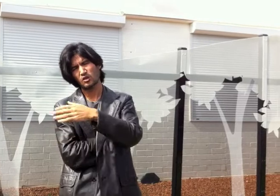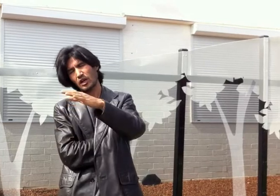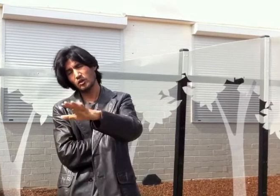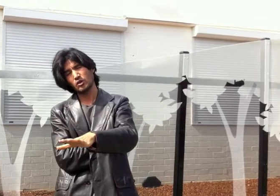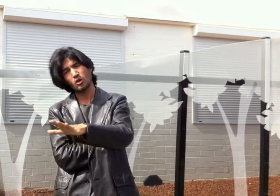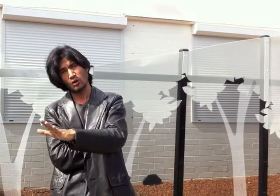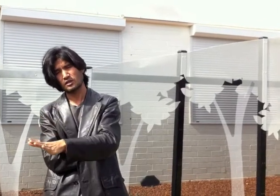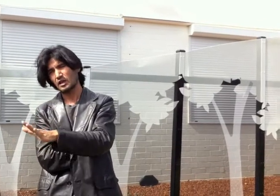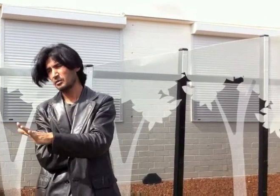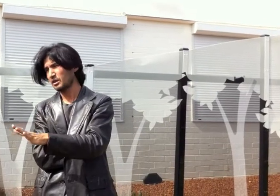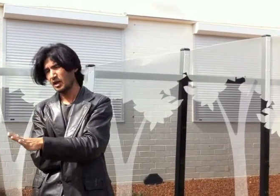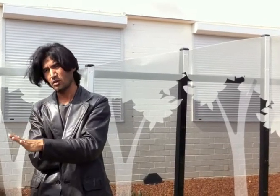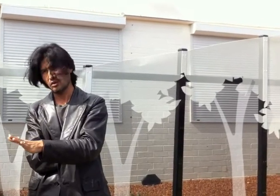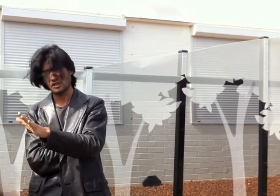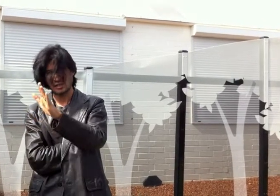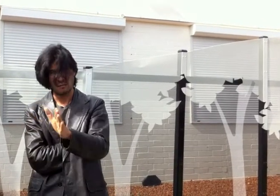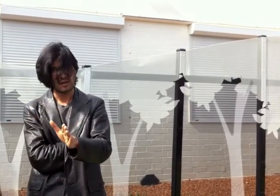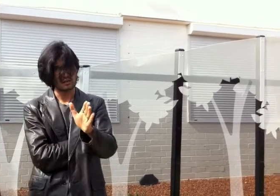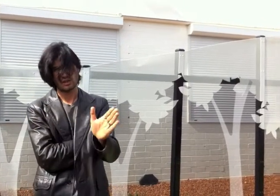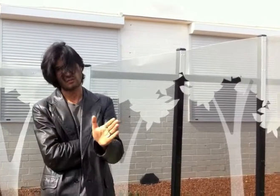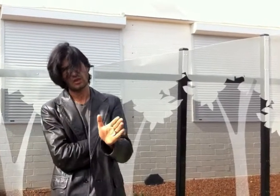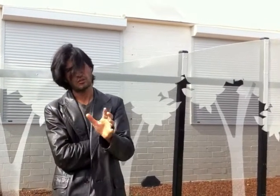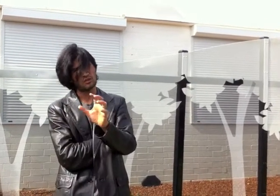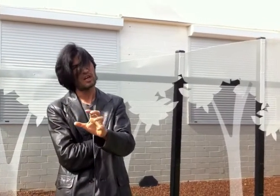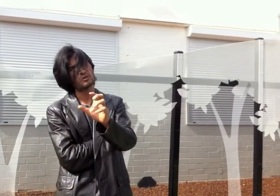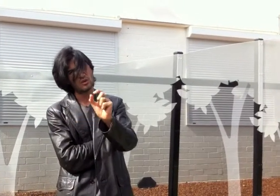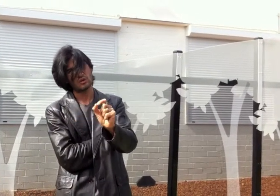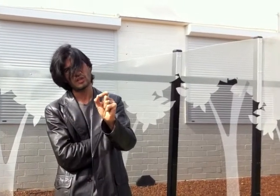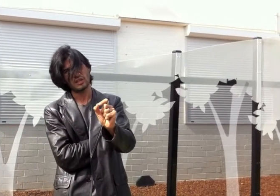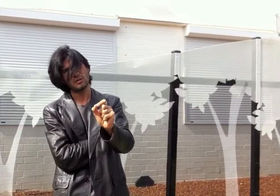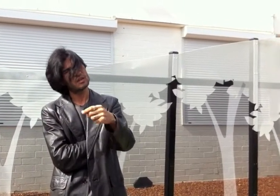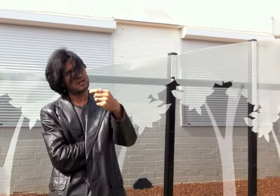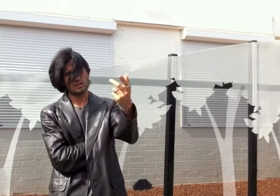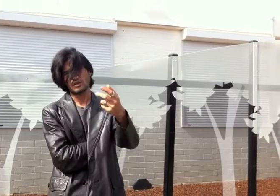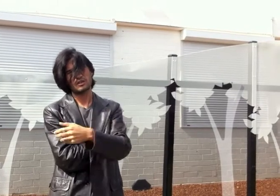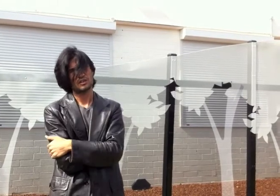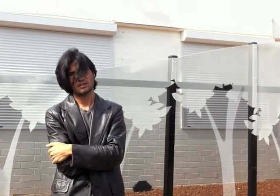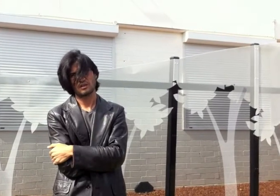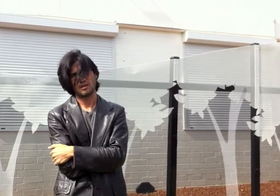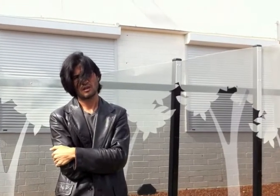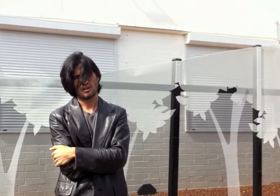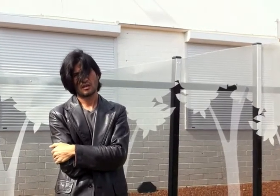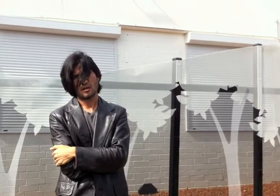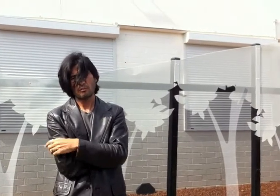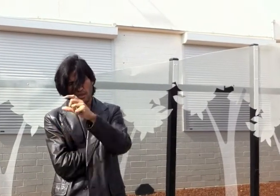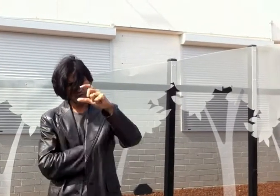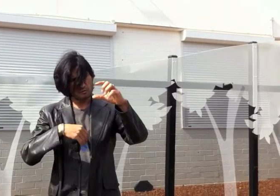So I don't know what's happened now. Is it number or name? If you have to know the name, then you send the letter. A piece of